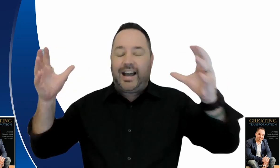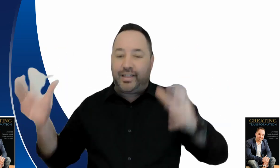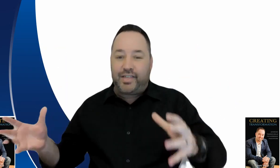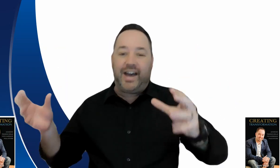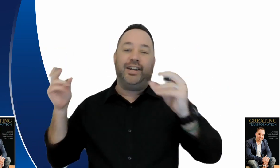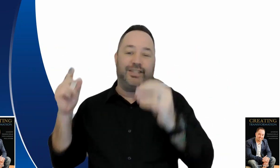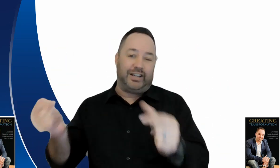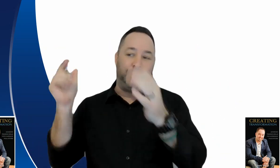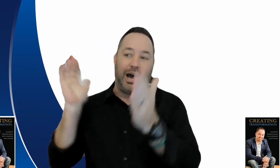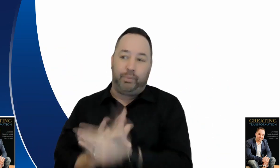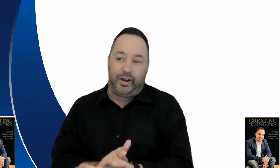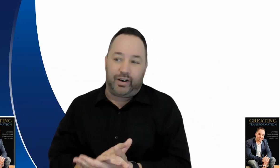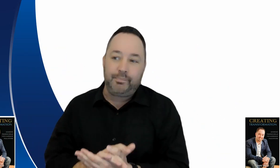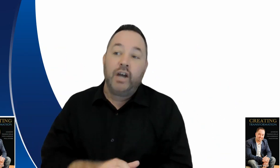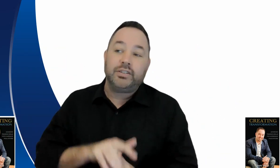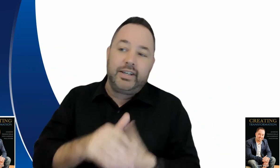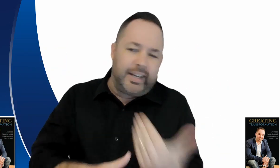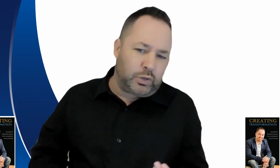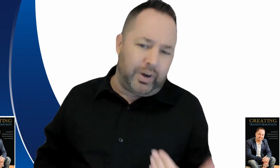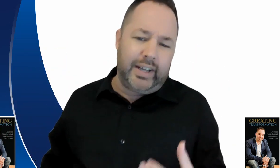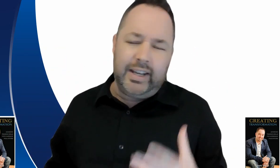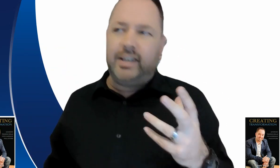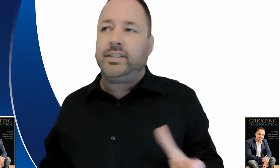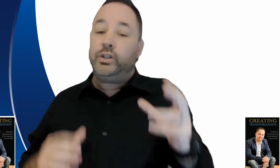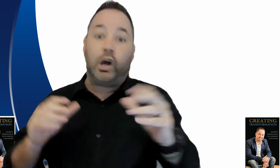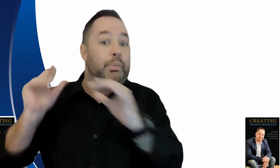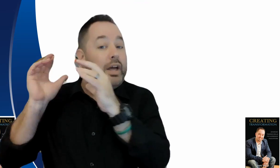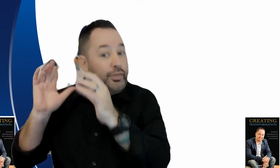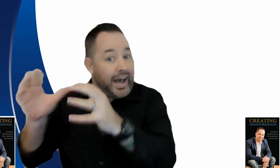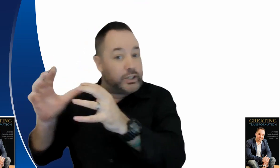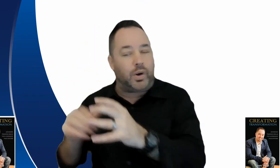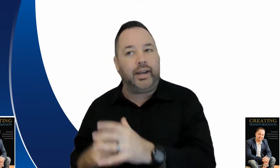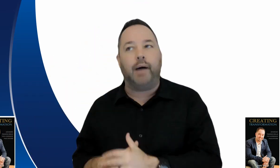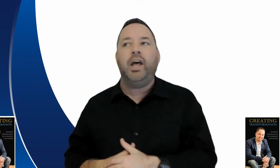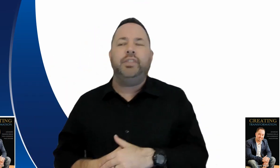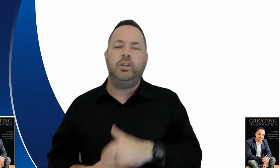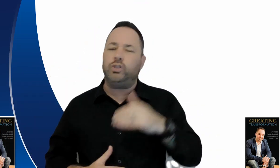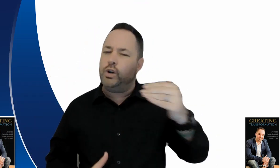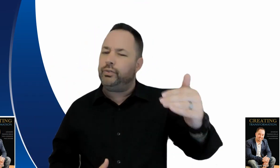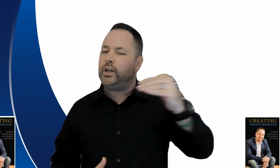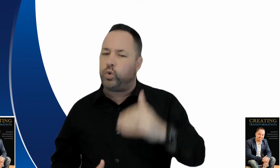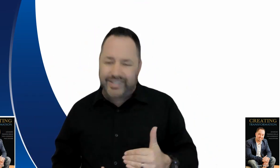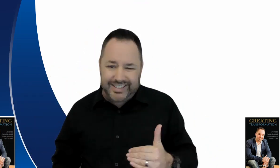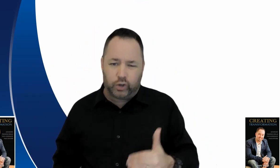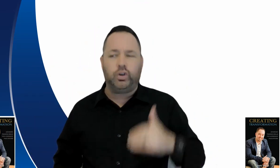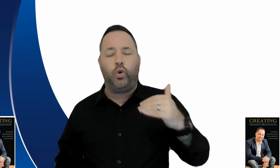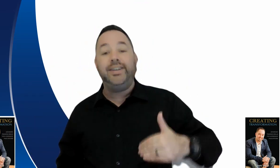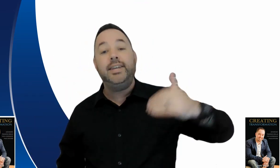other than just powerpoint right so next one is don't be that trainer that is overly critical or